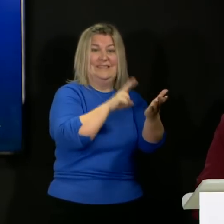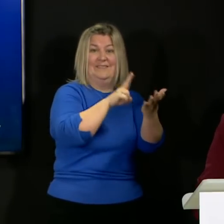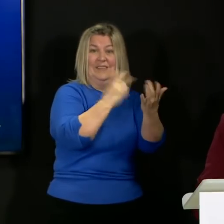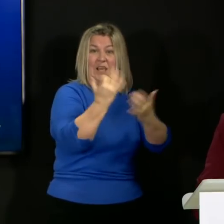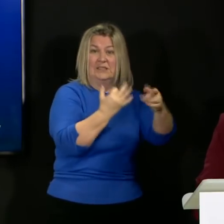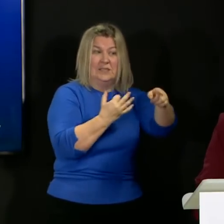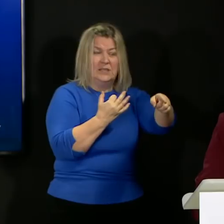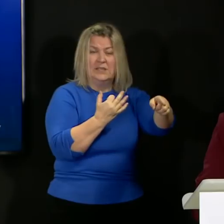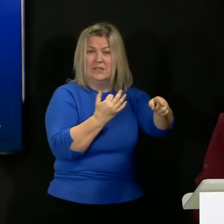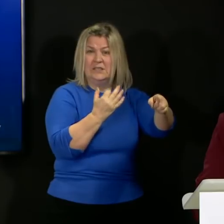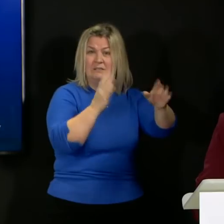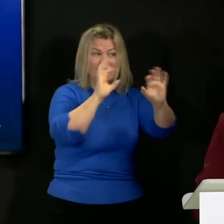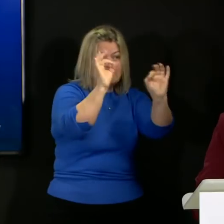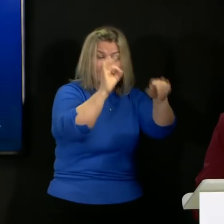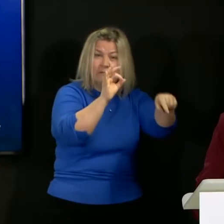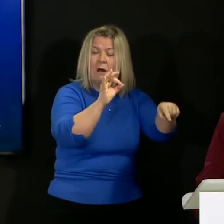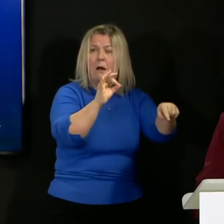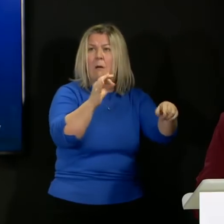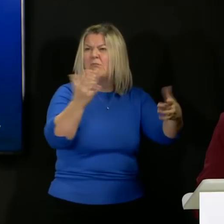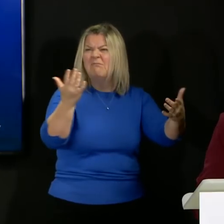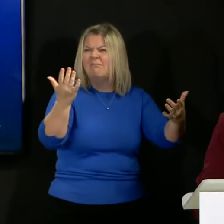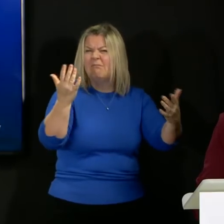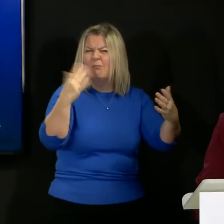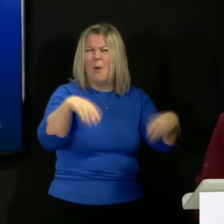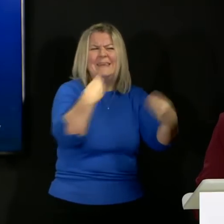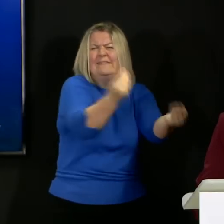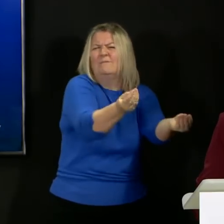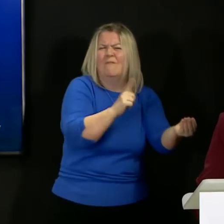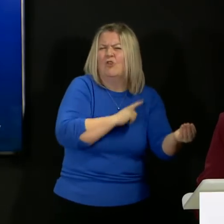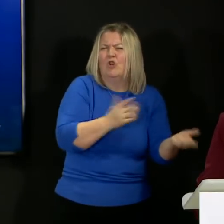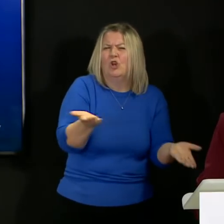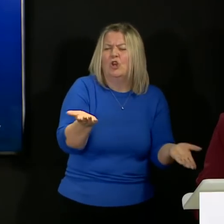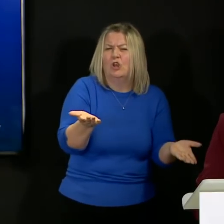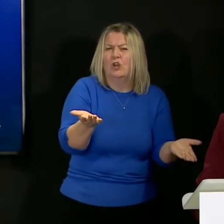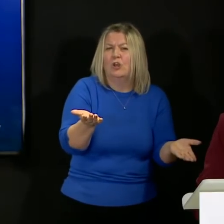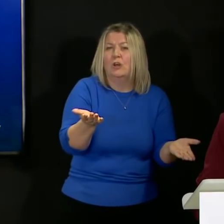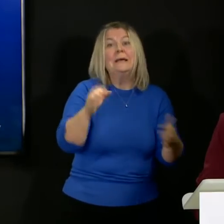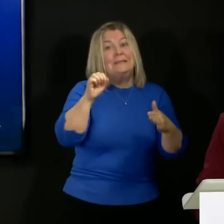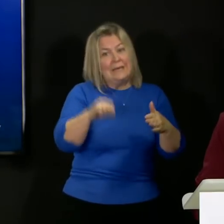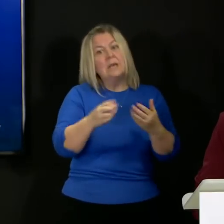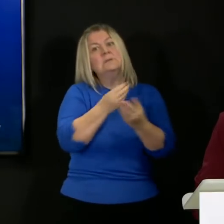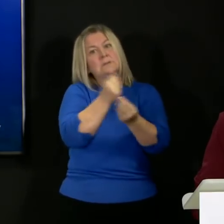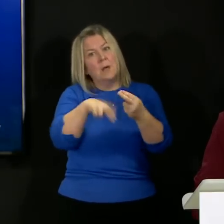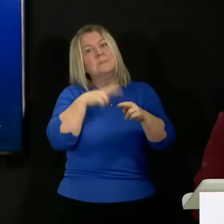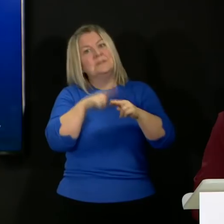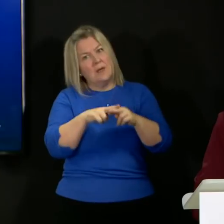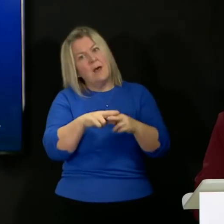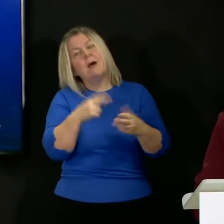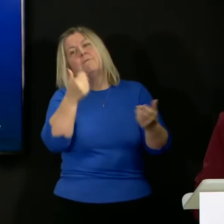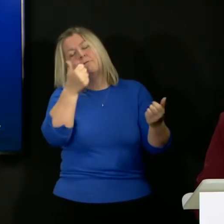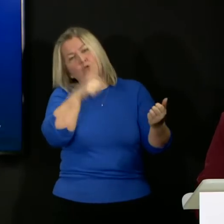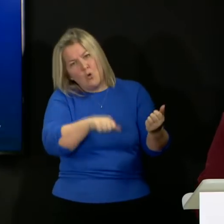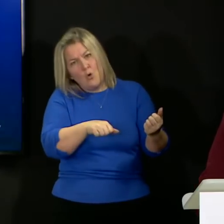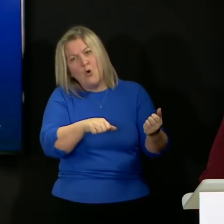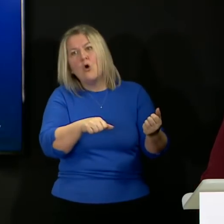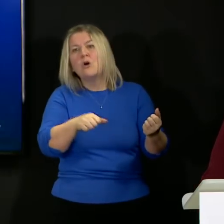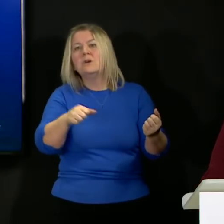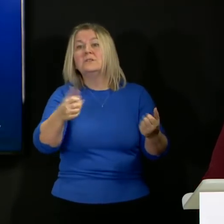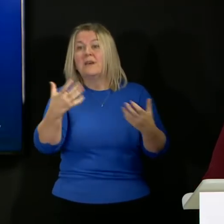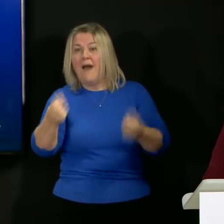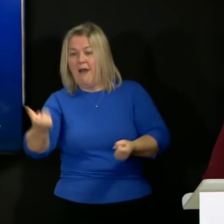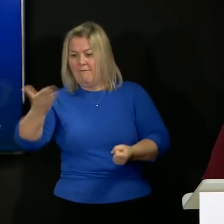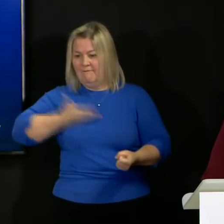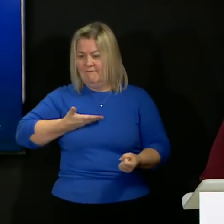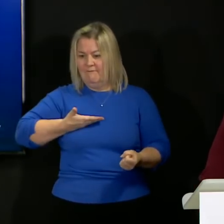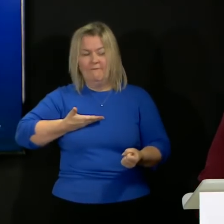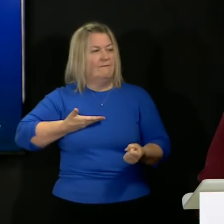testing the care home workers as the first minister says they know for of their own but they may be transmitters of the virus into the care